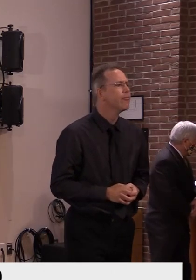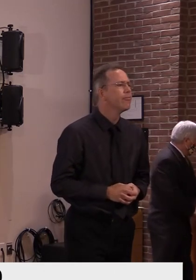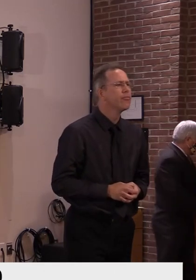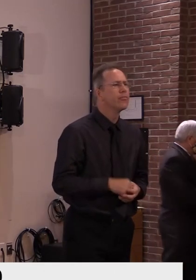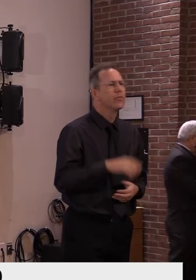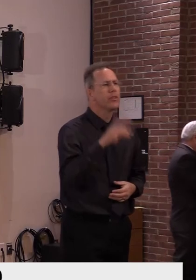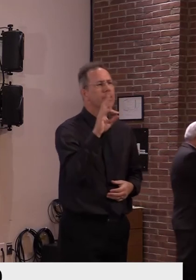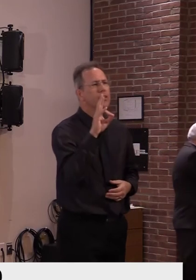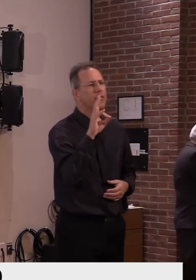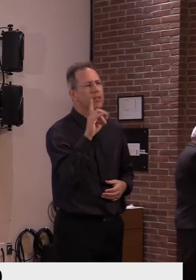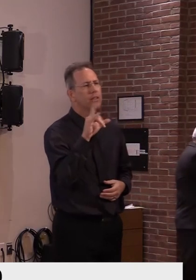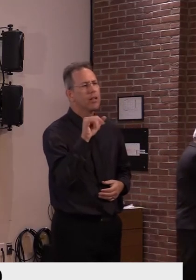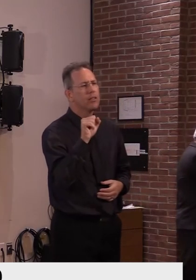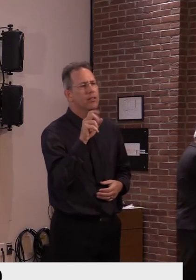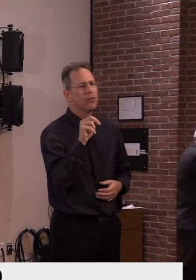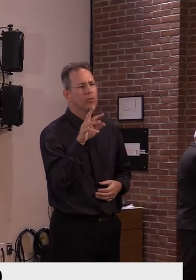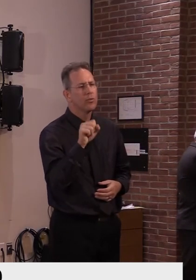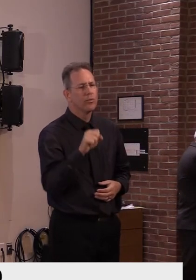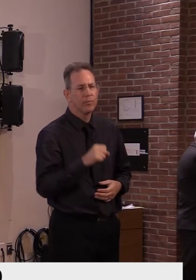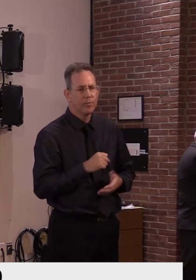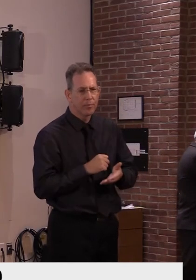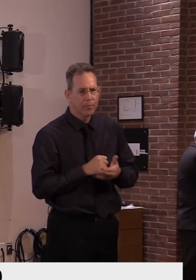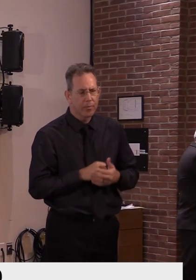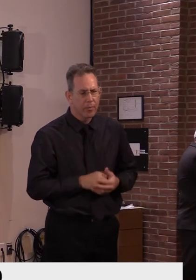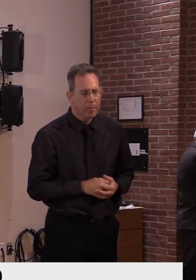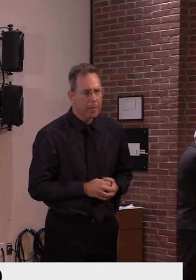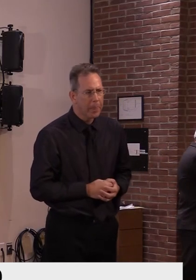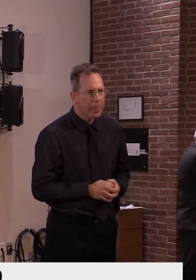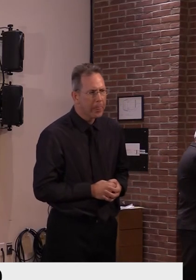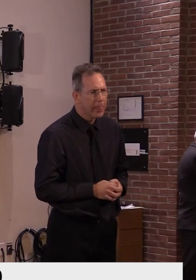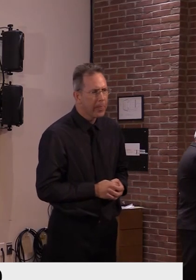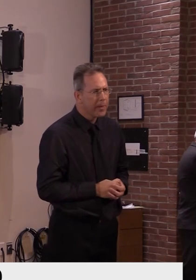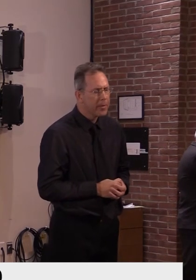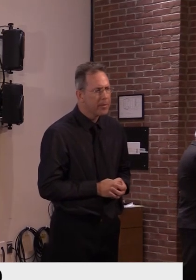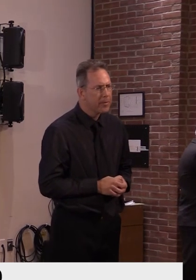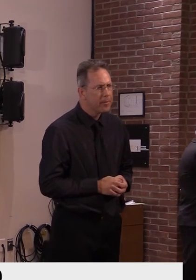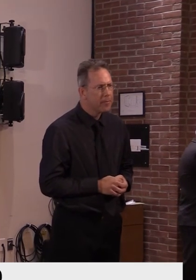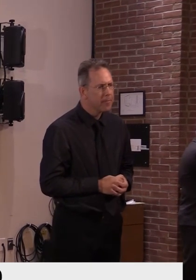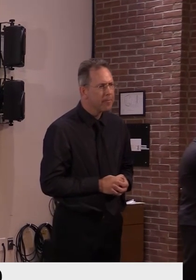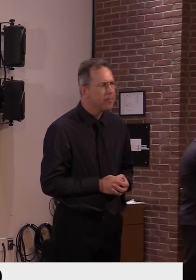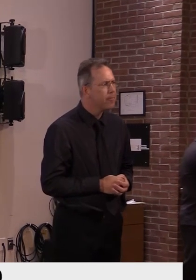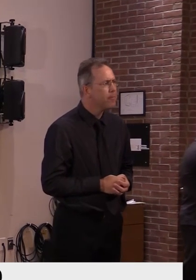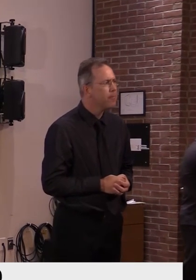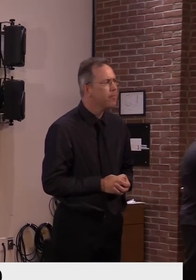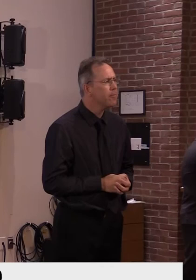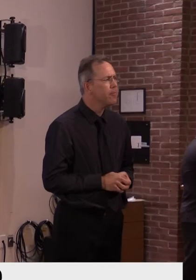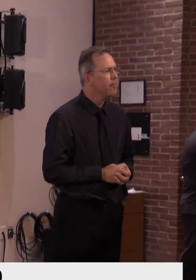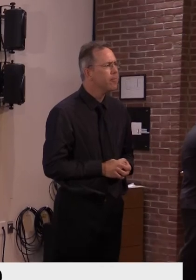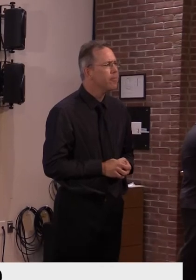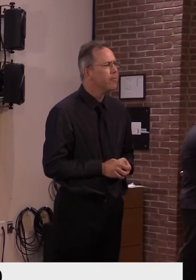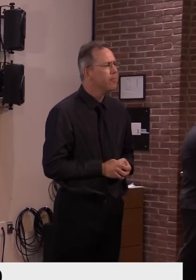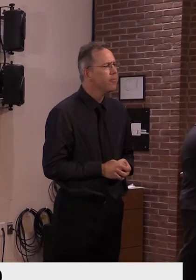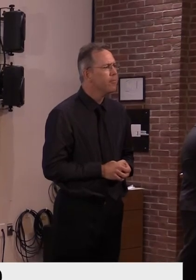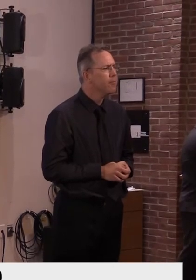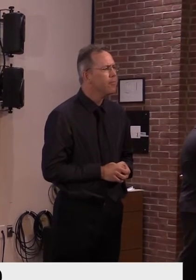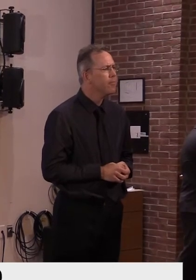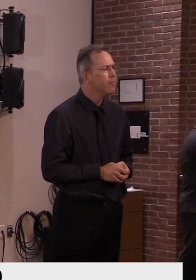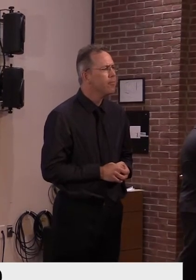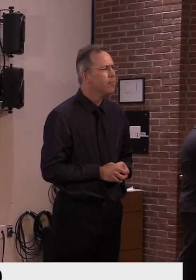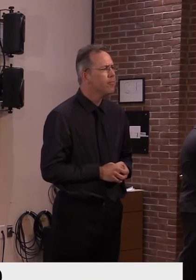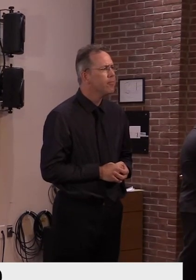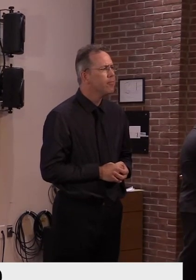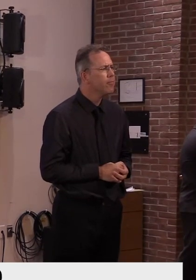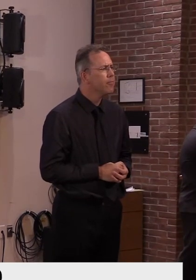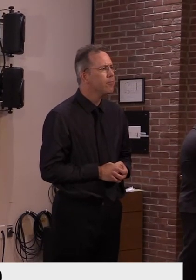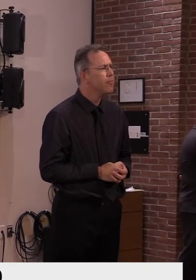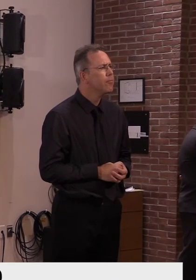Yeah, I have two questions related to, um, uh, out-of-state travel. Um, the first is, uh, given the dramatically shrinking travel